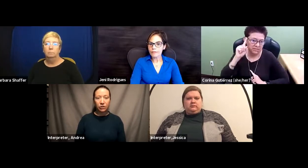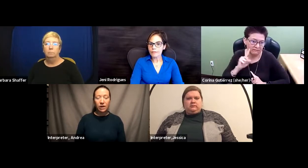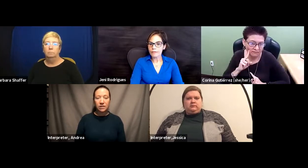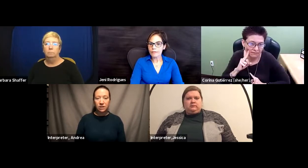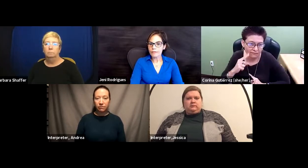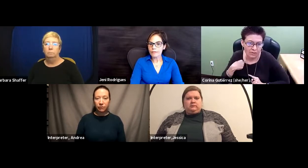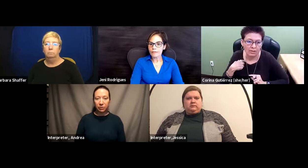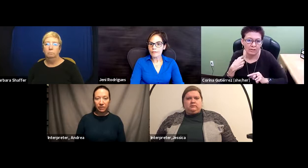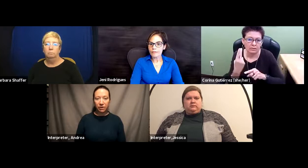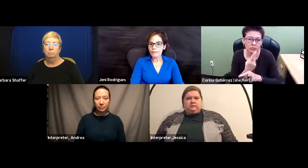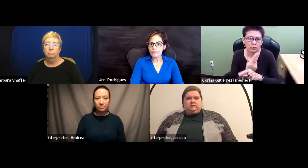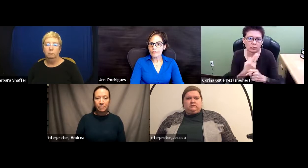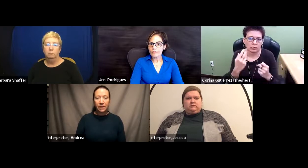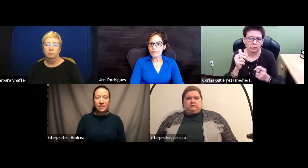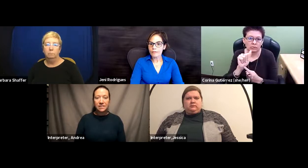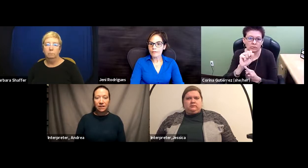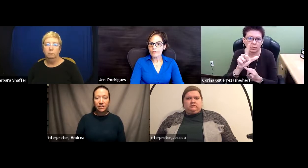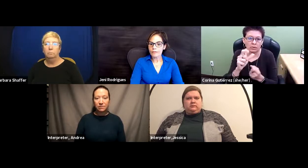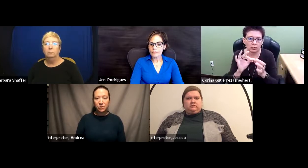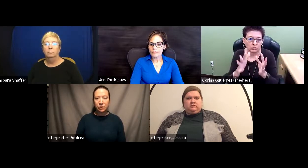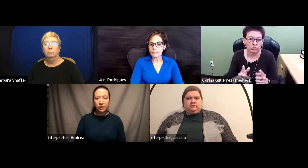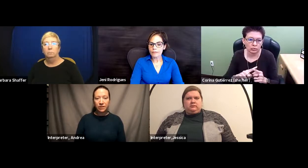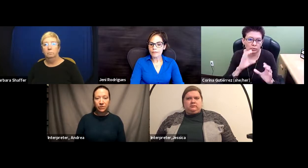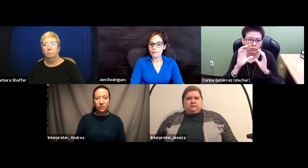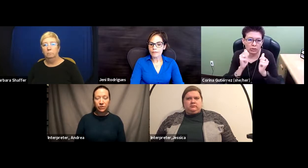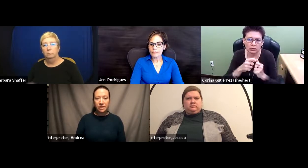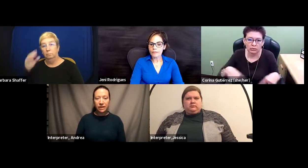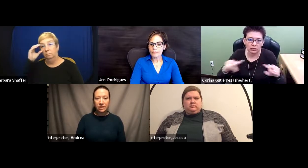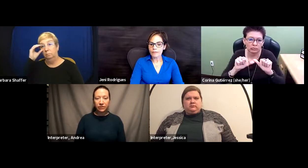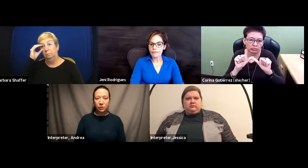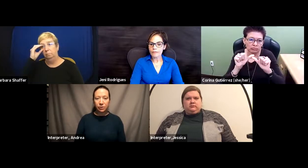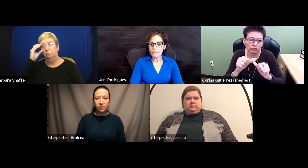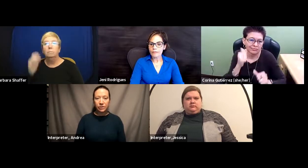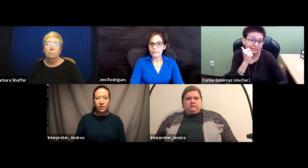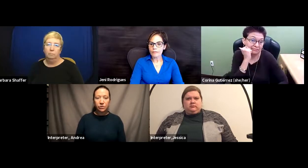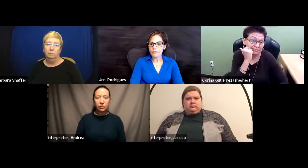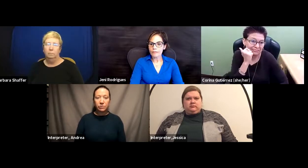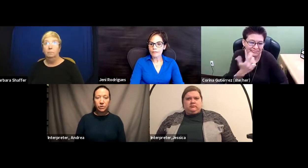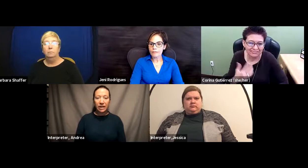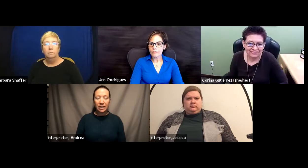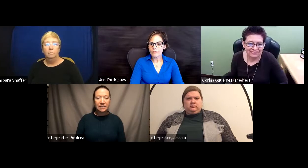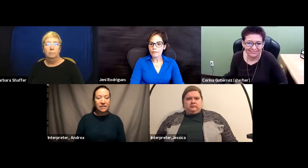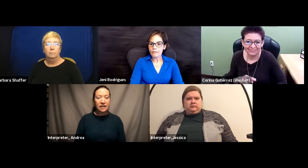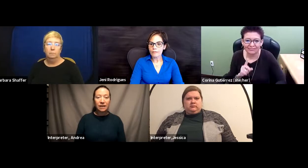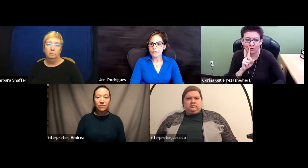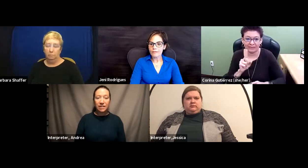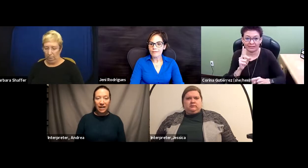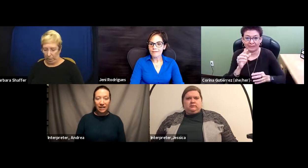great fulfillment from. As a deaf individual, I do use ASL interpreters to communicate every day.